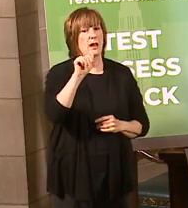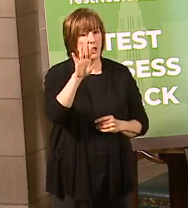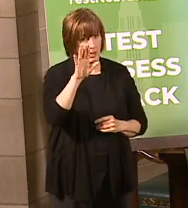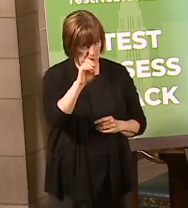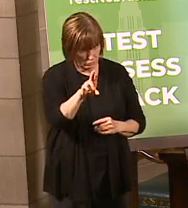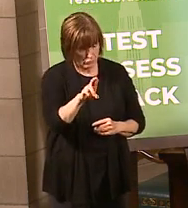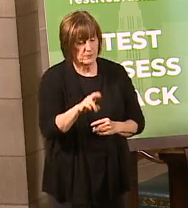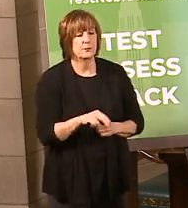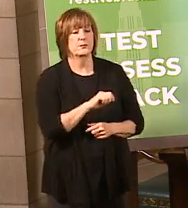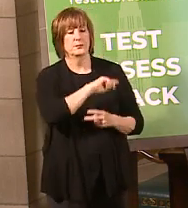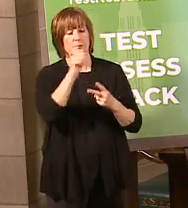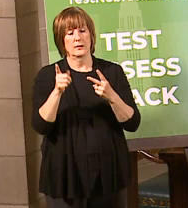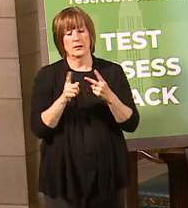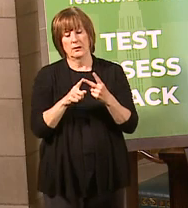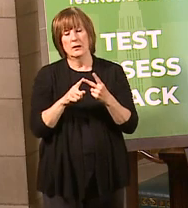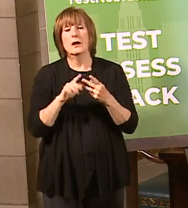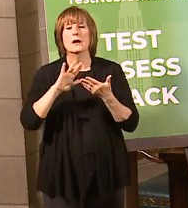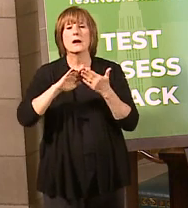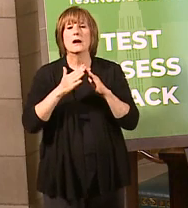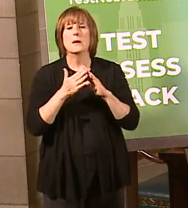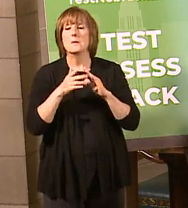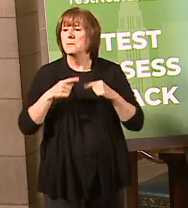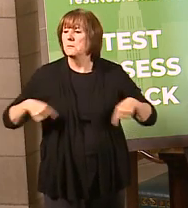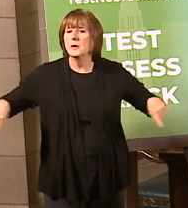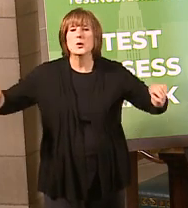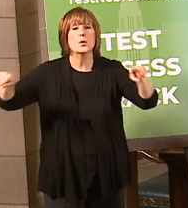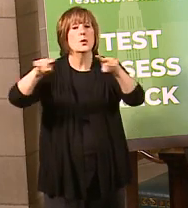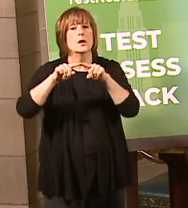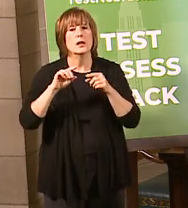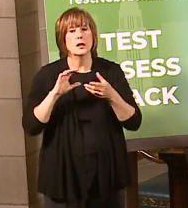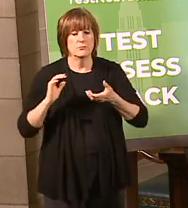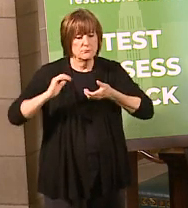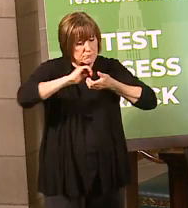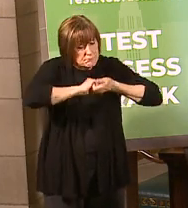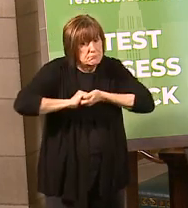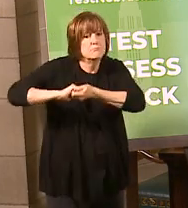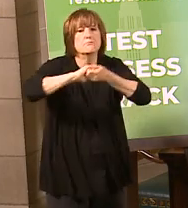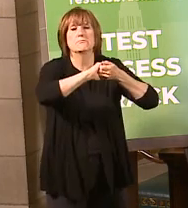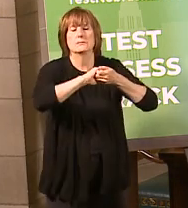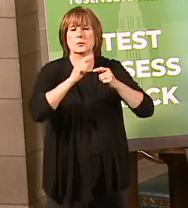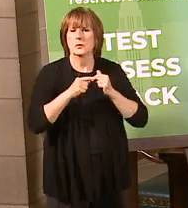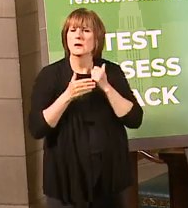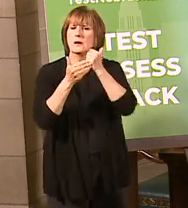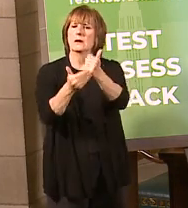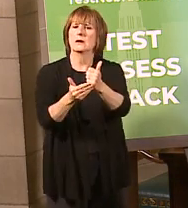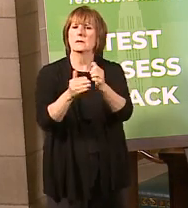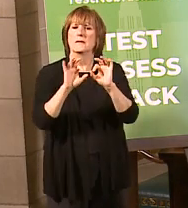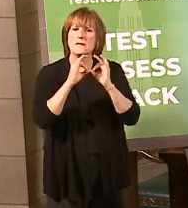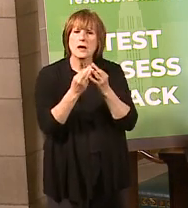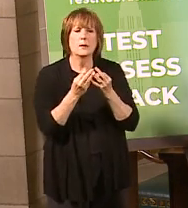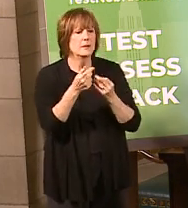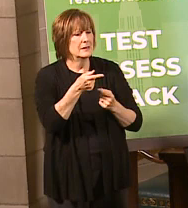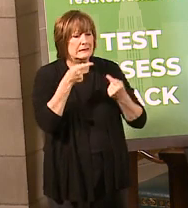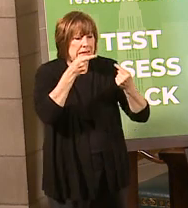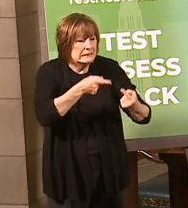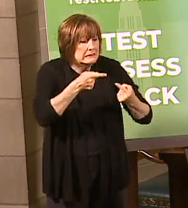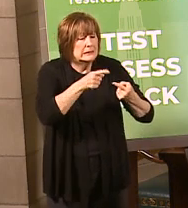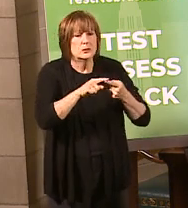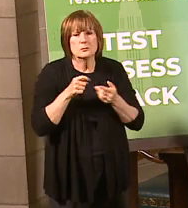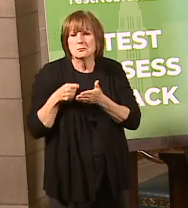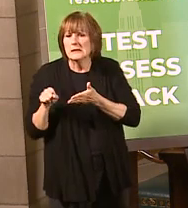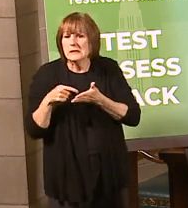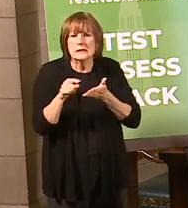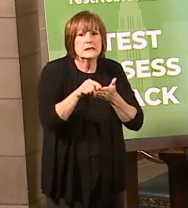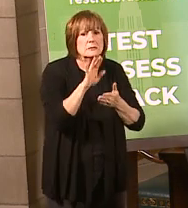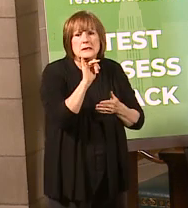And then, of course, we've got community collaboratives that are all across the state to be able to help families who are having trouble to make ends meet. So that is another